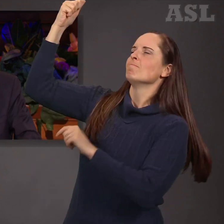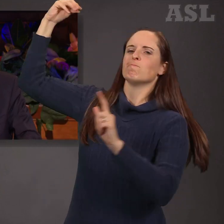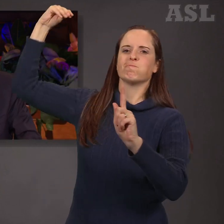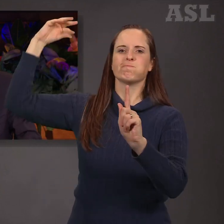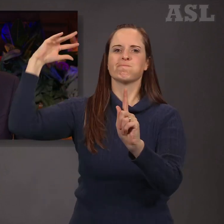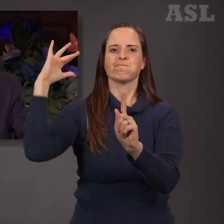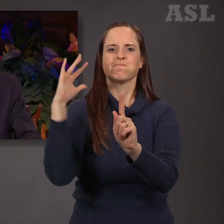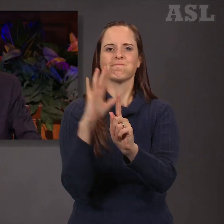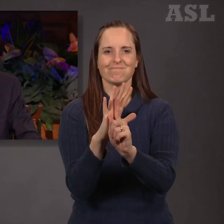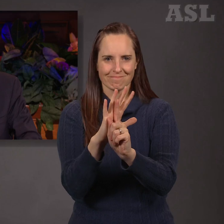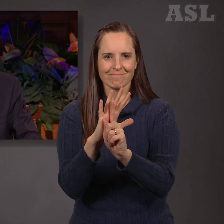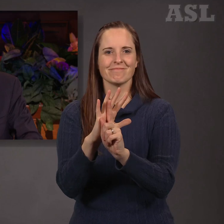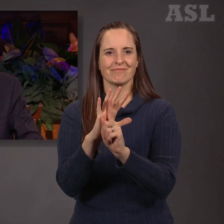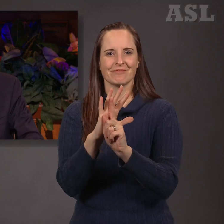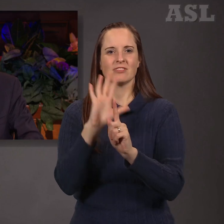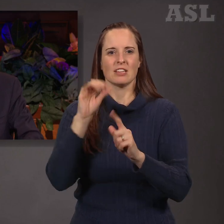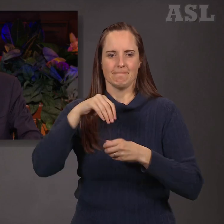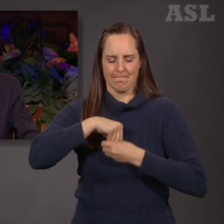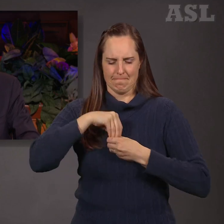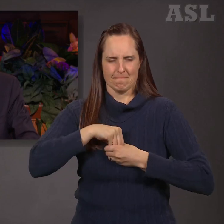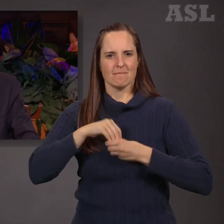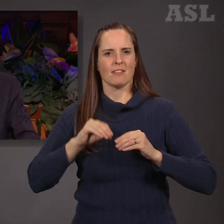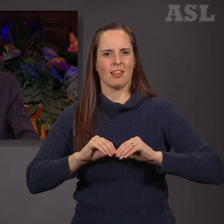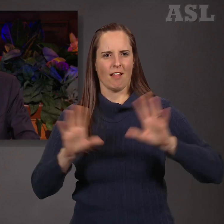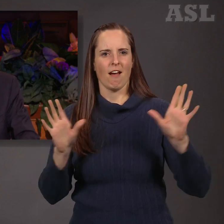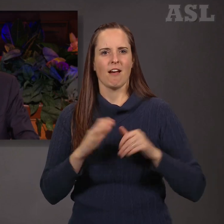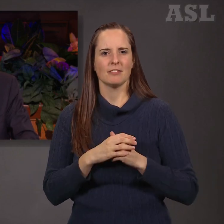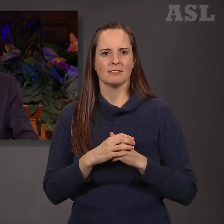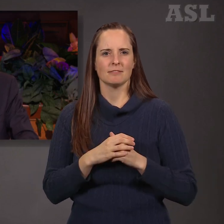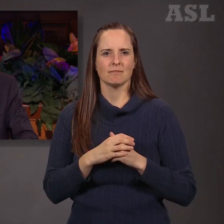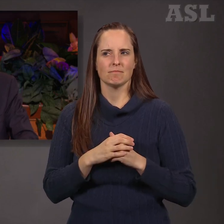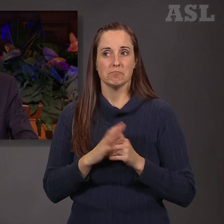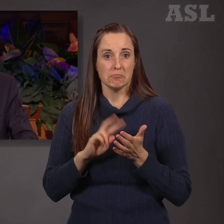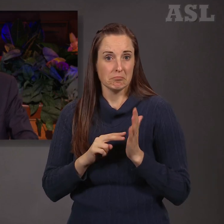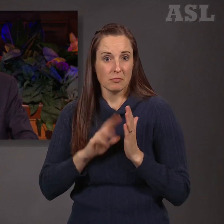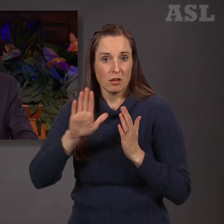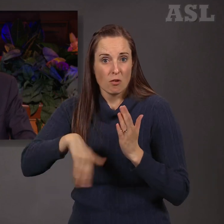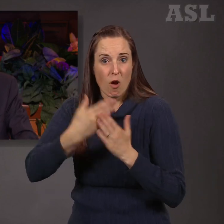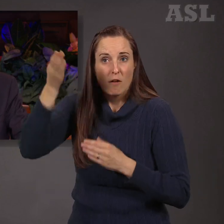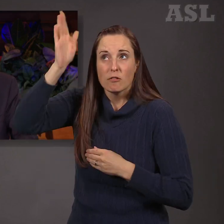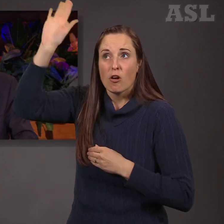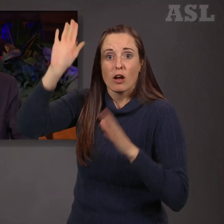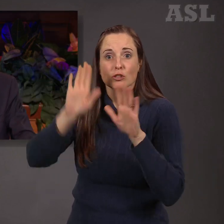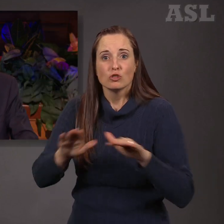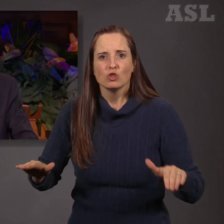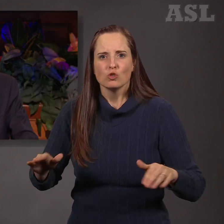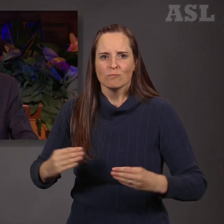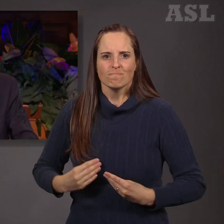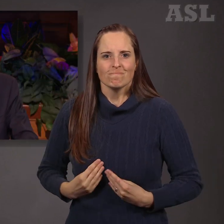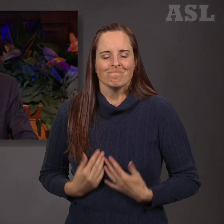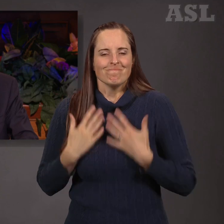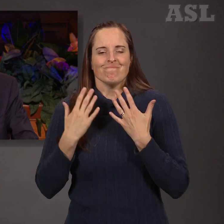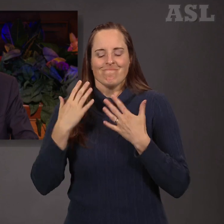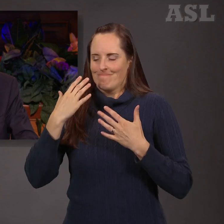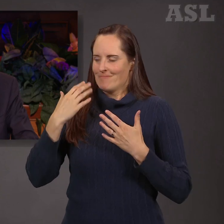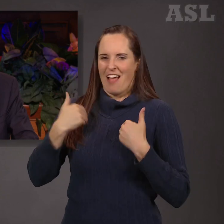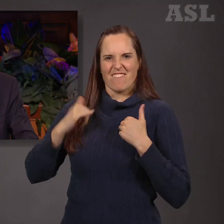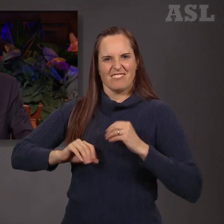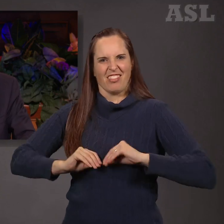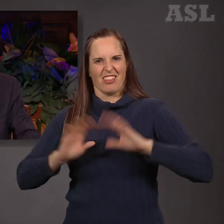By this, all the children of God are enlightened to serve Him and one another to the best of